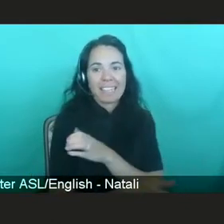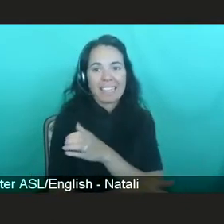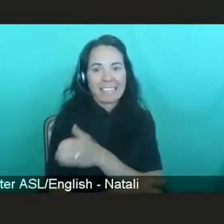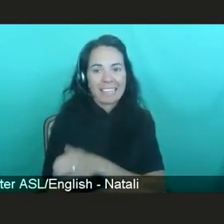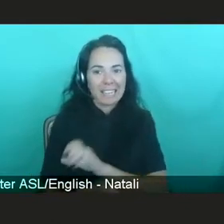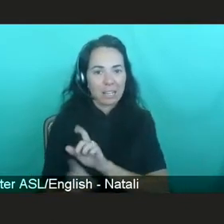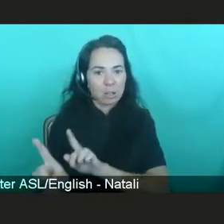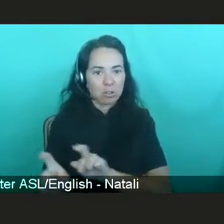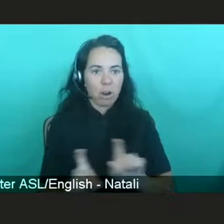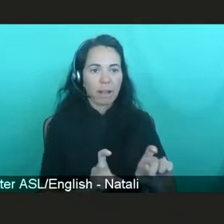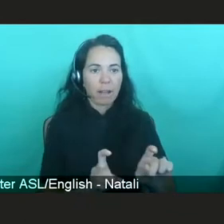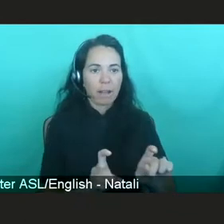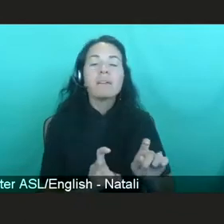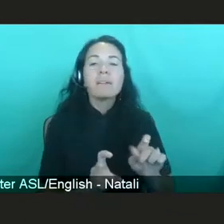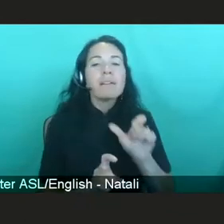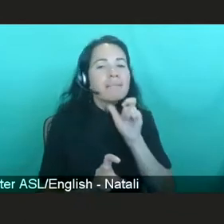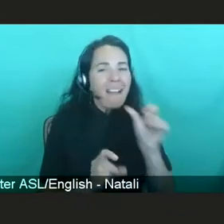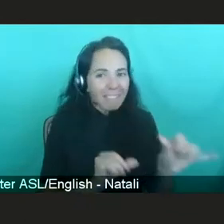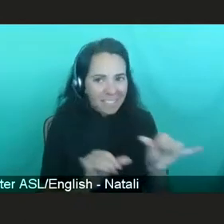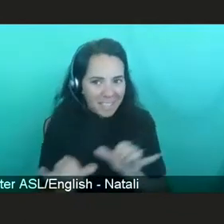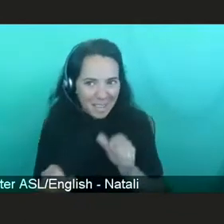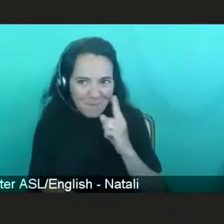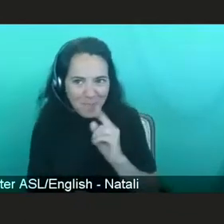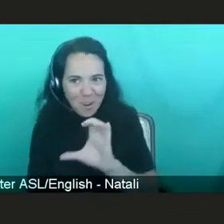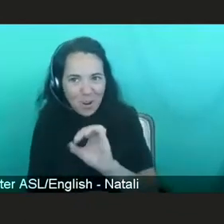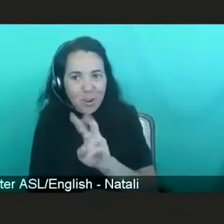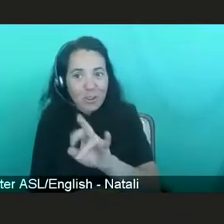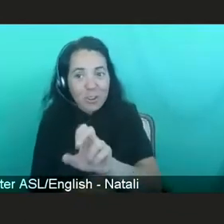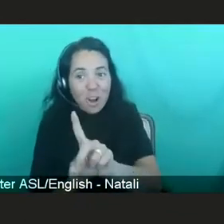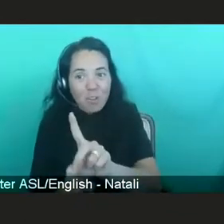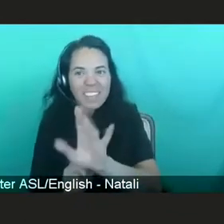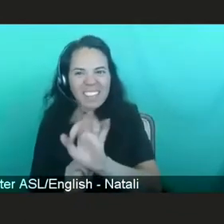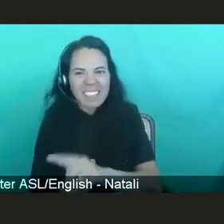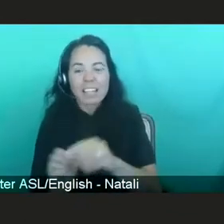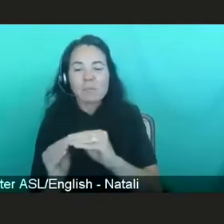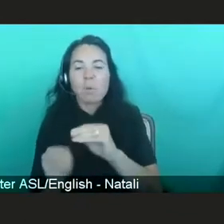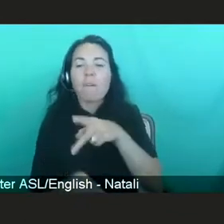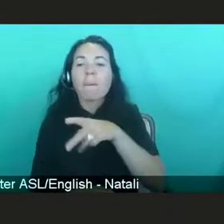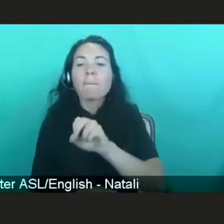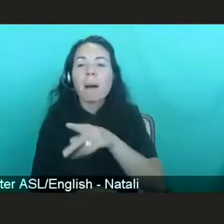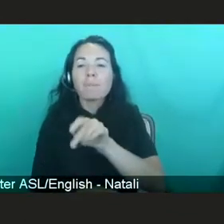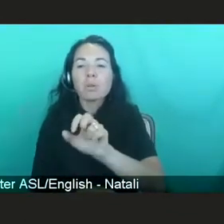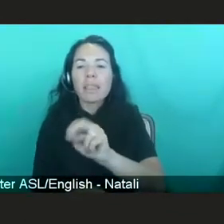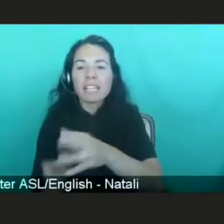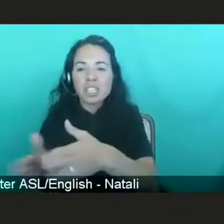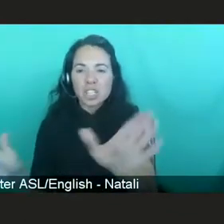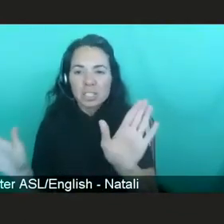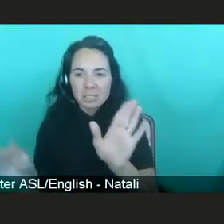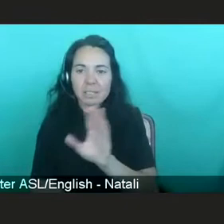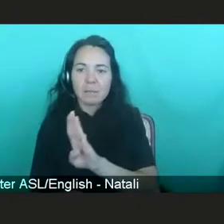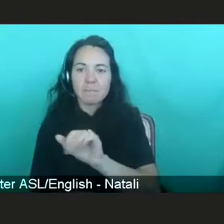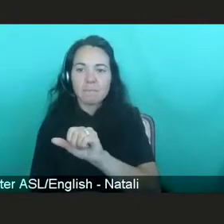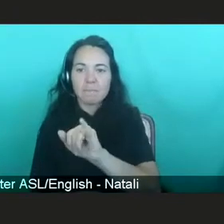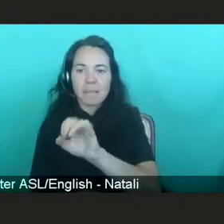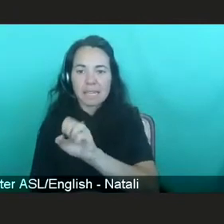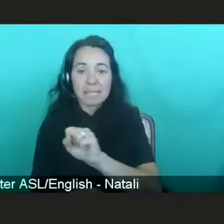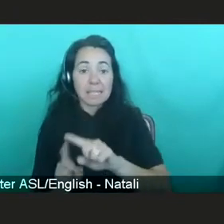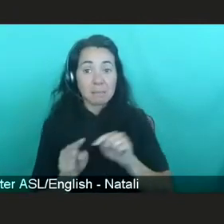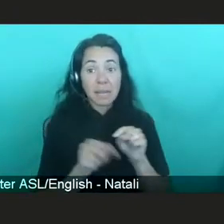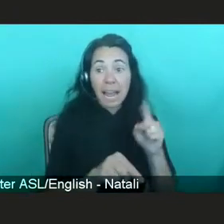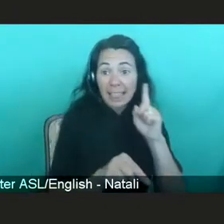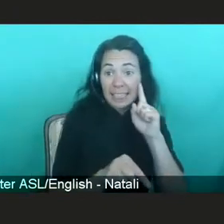like we have done in COVID where it's on a population basis. But on a relative population basis, I think we've got incredible